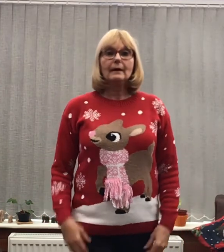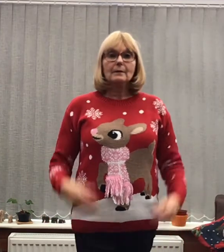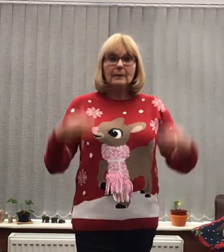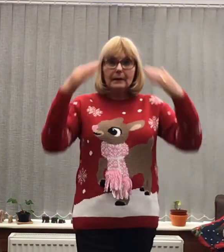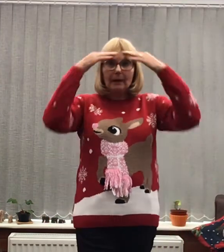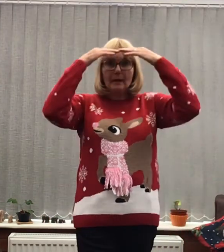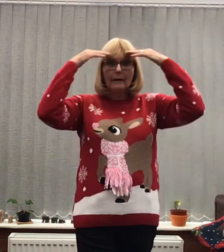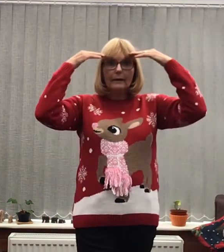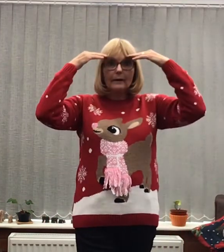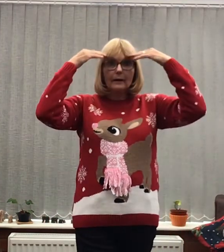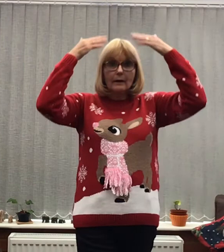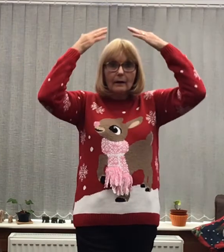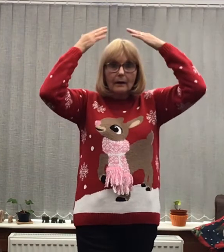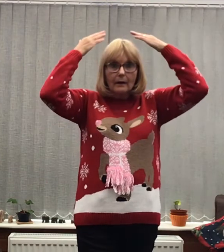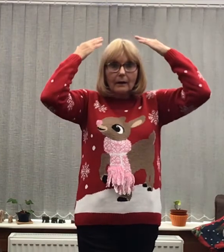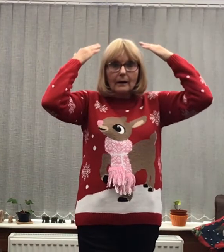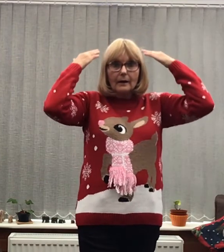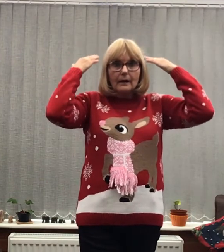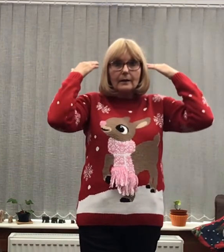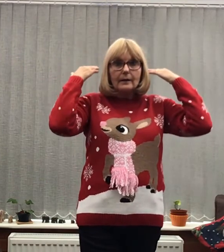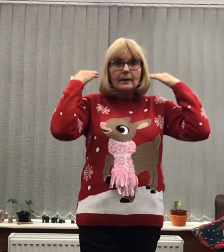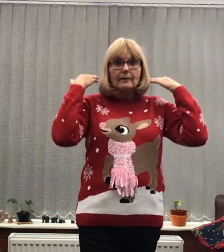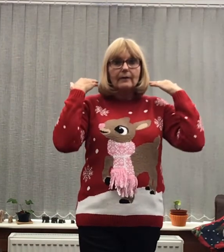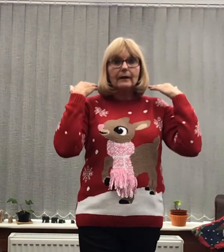Mary had the veil